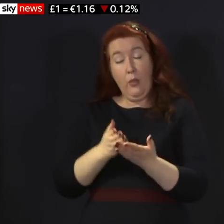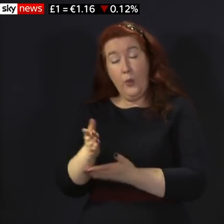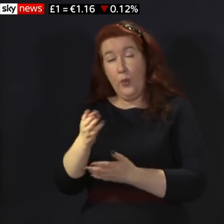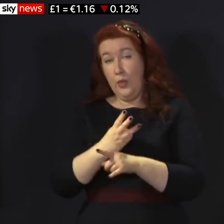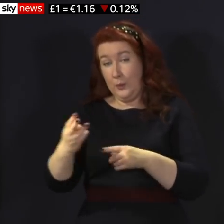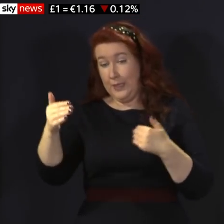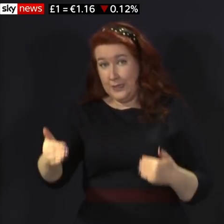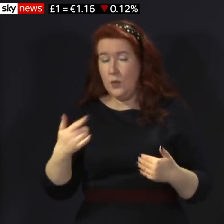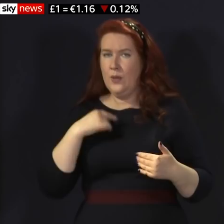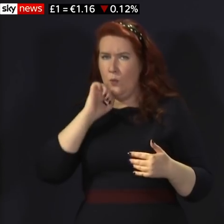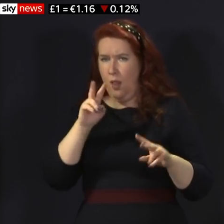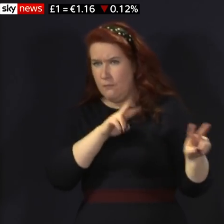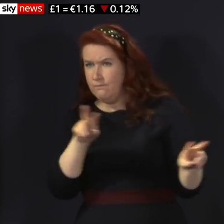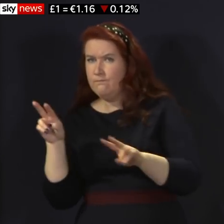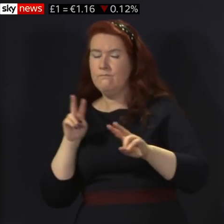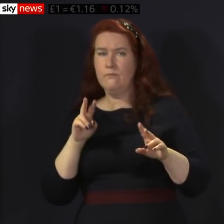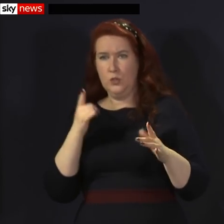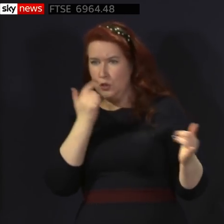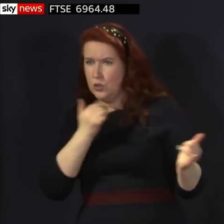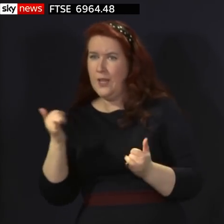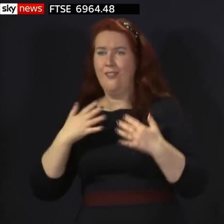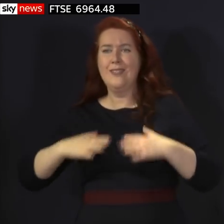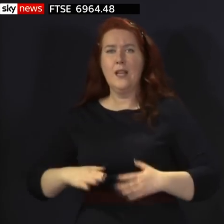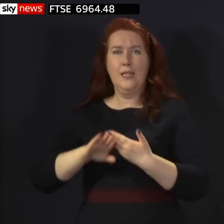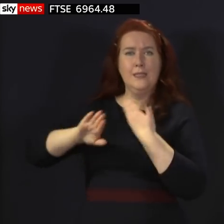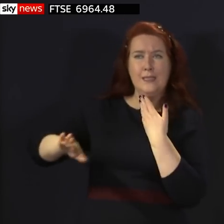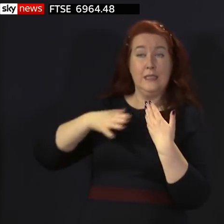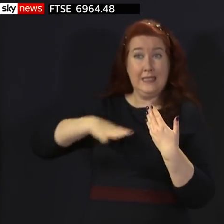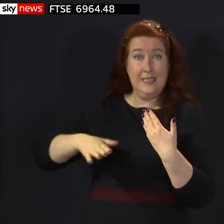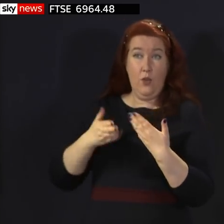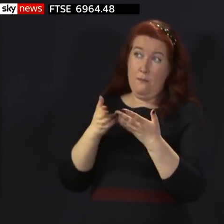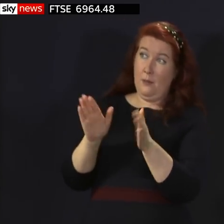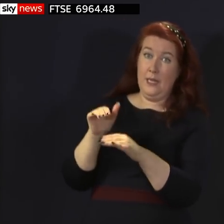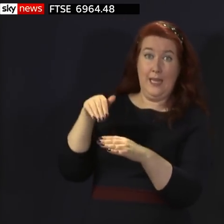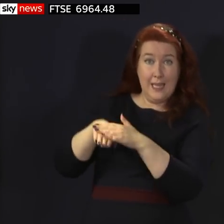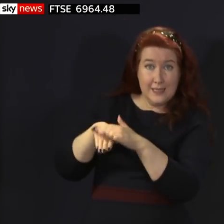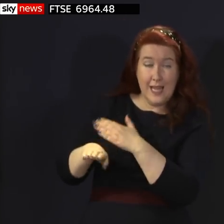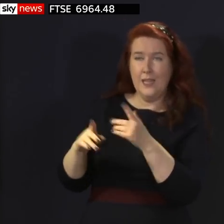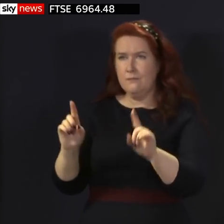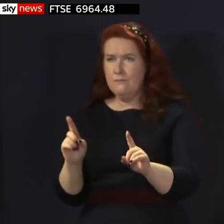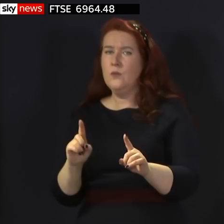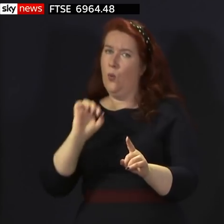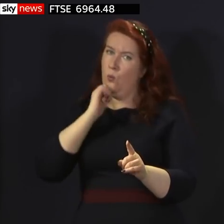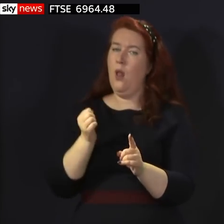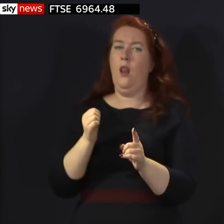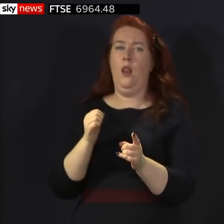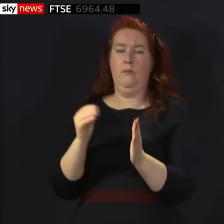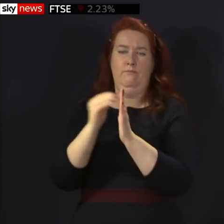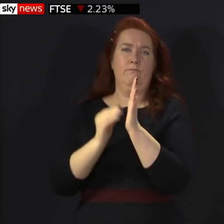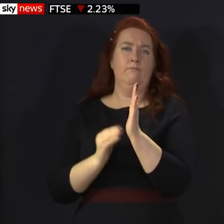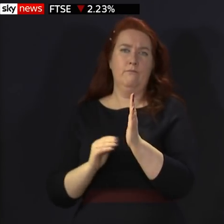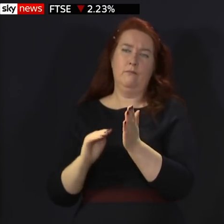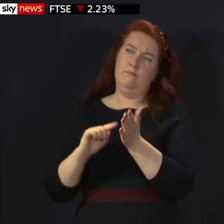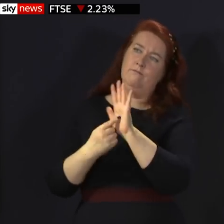will also be conducting a wider review of the need for physical distancing in public indoor places and we'll set out the conclusions of that at the next